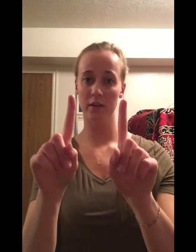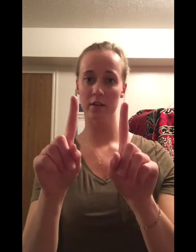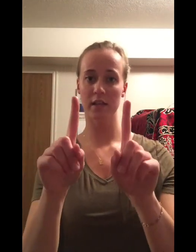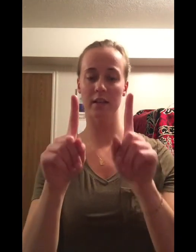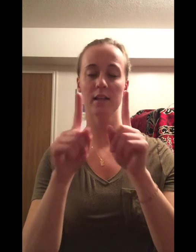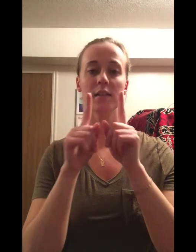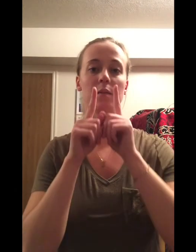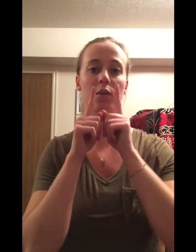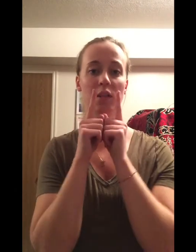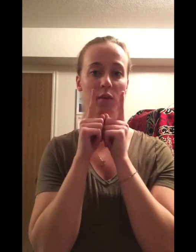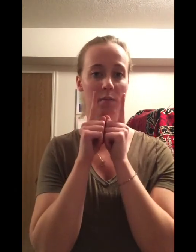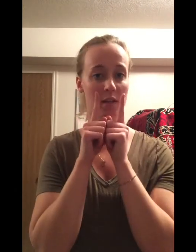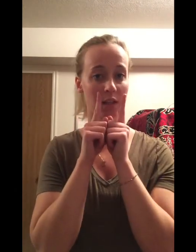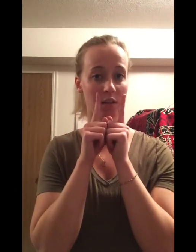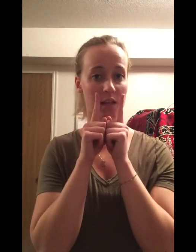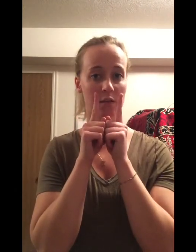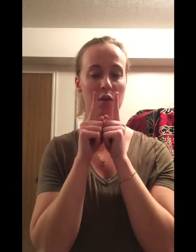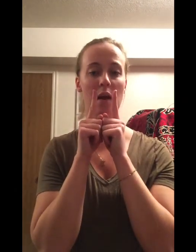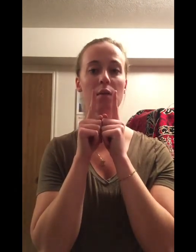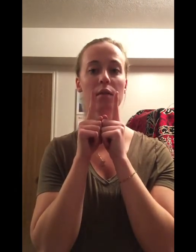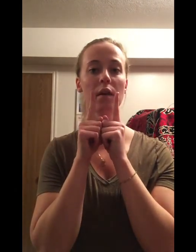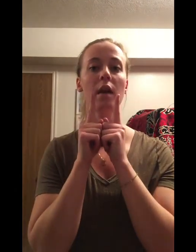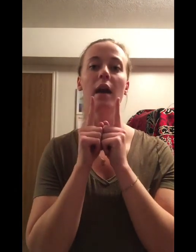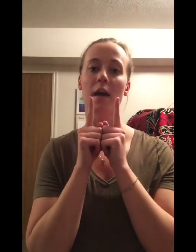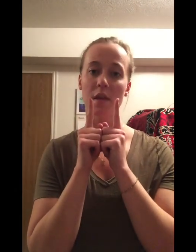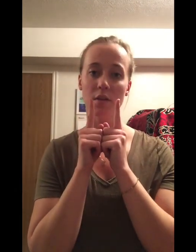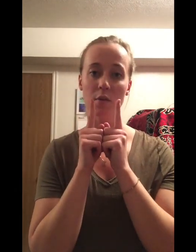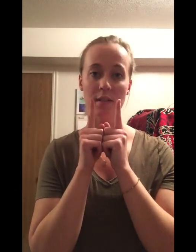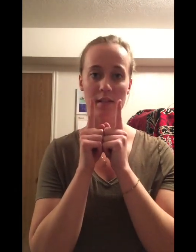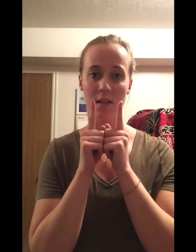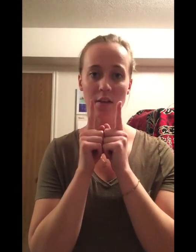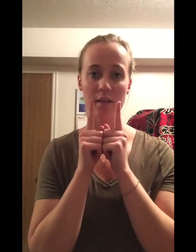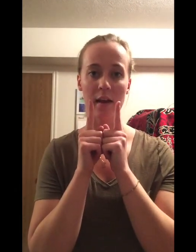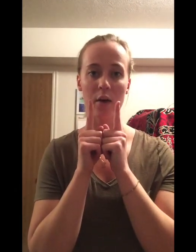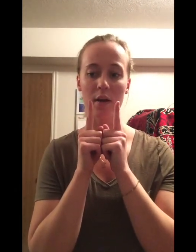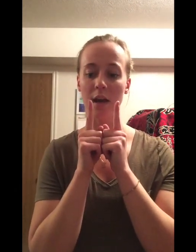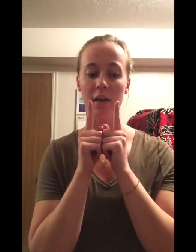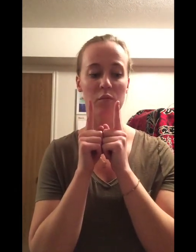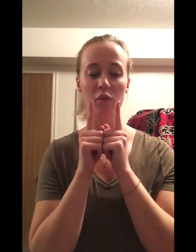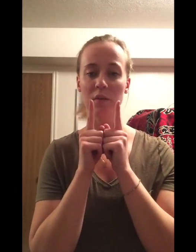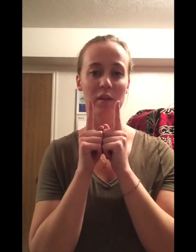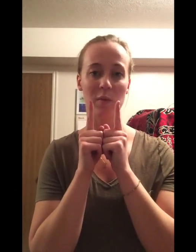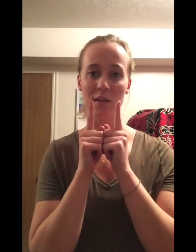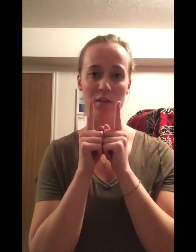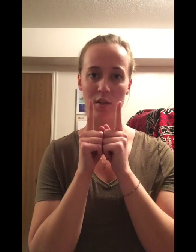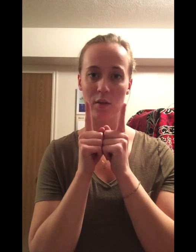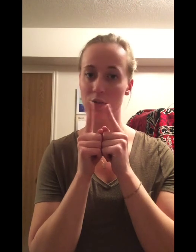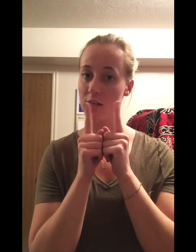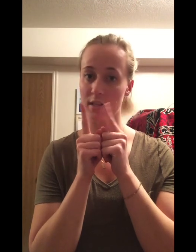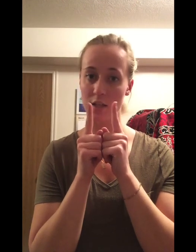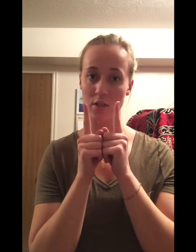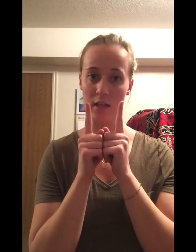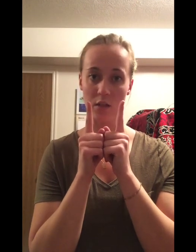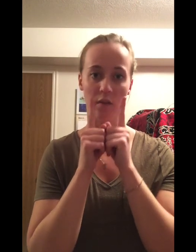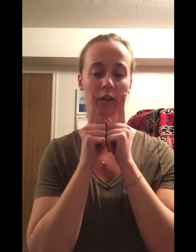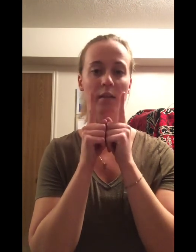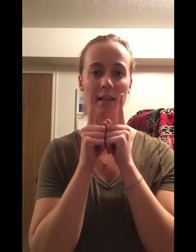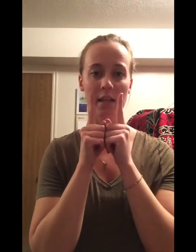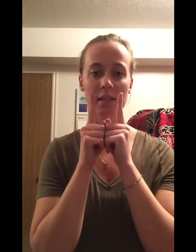fingers like this, you're going to put them on either side of your mouth, and then you're going to stick your tongue out and kind of move it between the two and try to touch it to each finger like this.